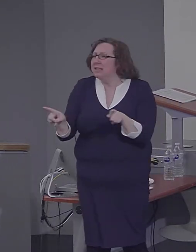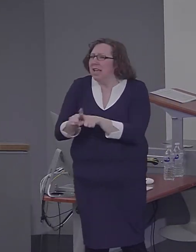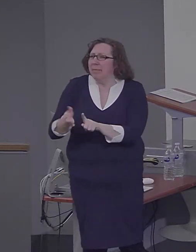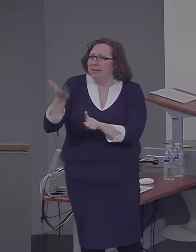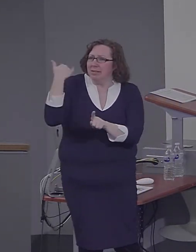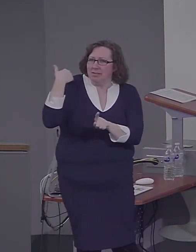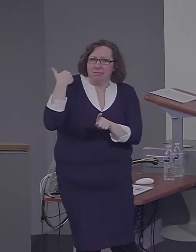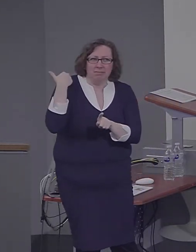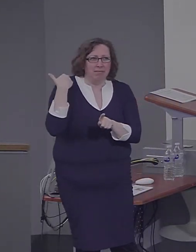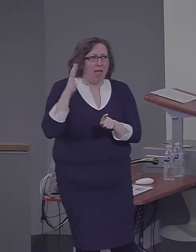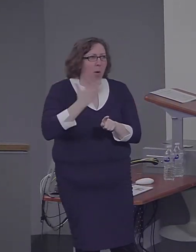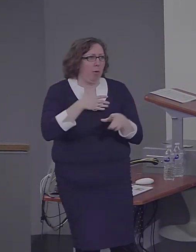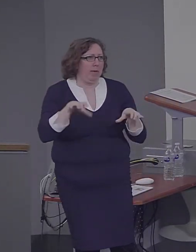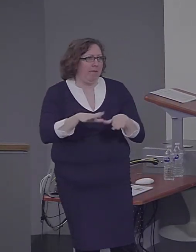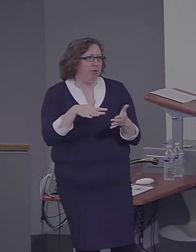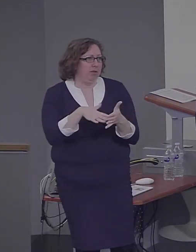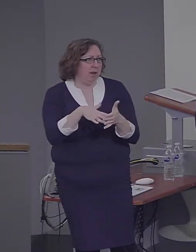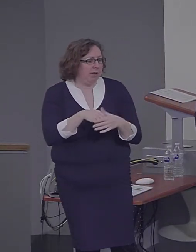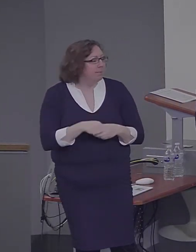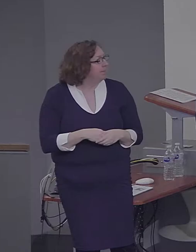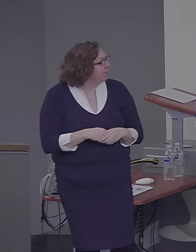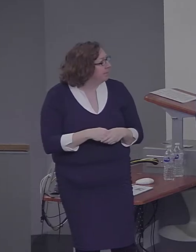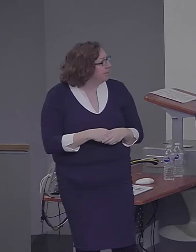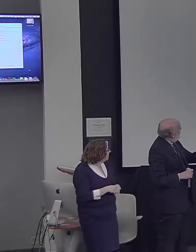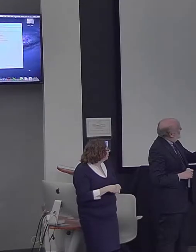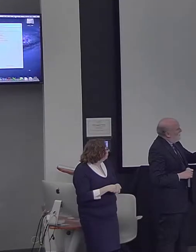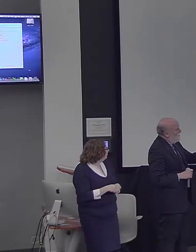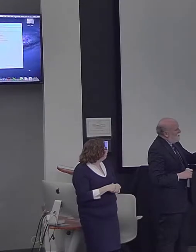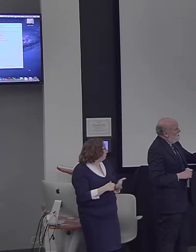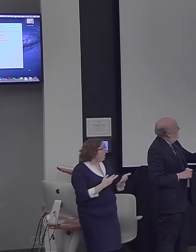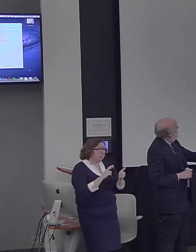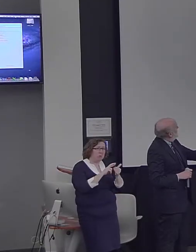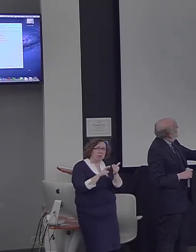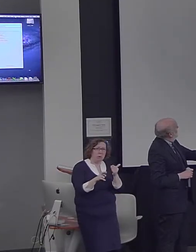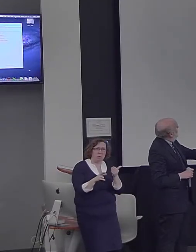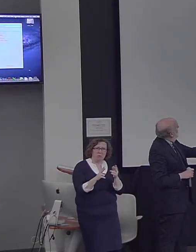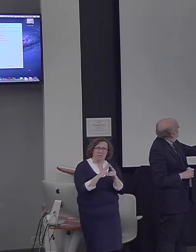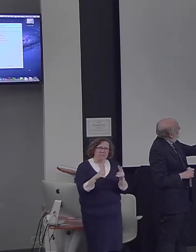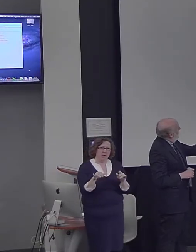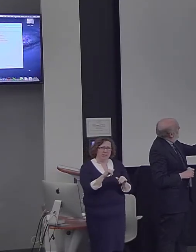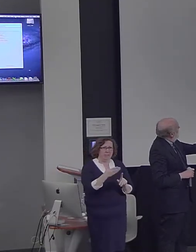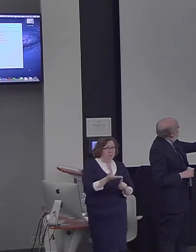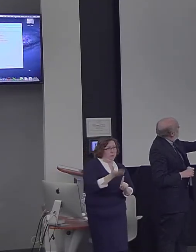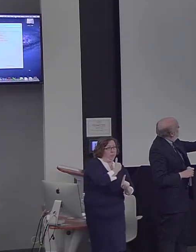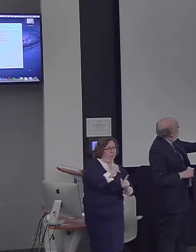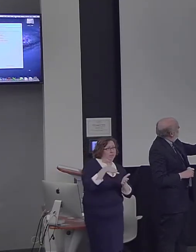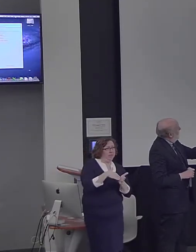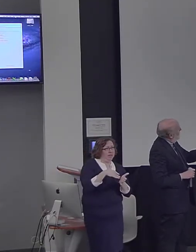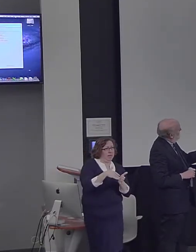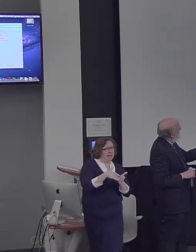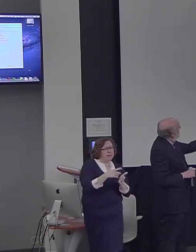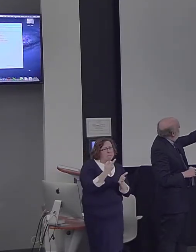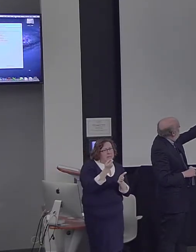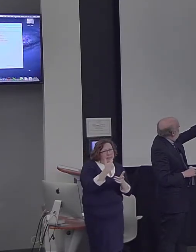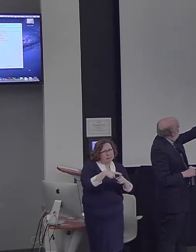And the results come out pretty similar, a little bit different in some ways. But let me get this thing to move.